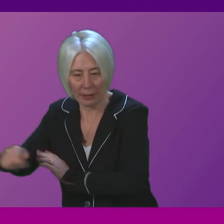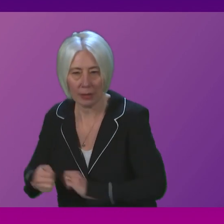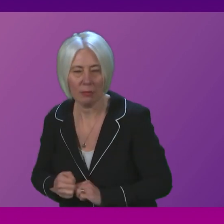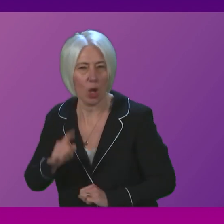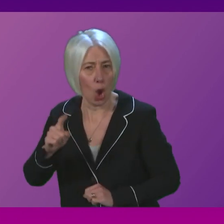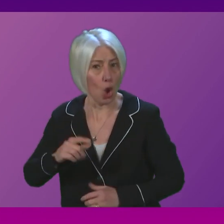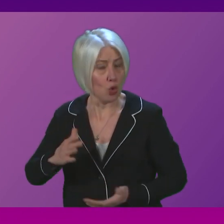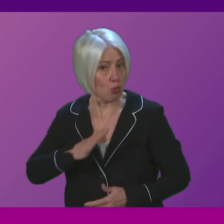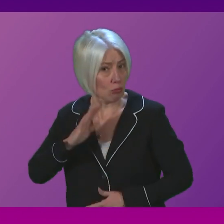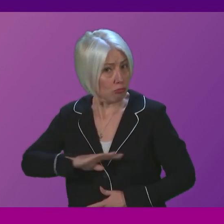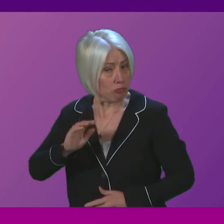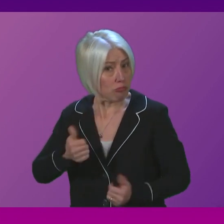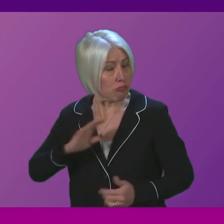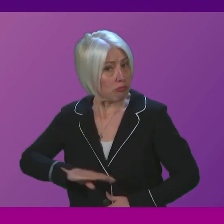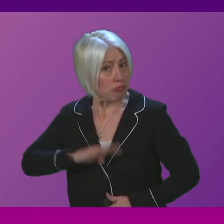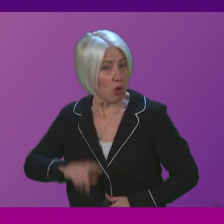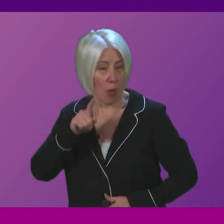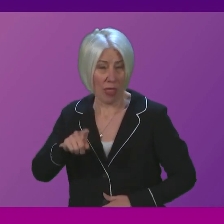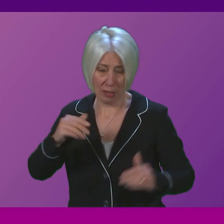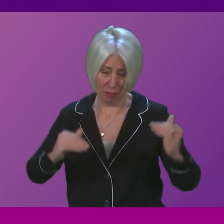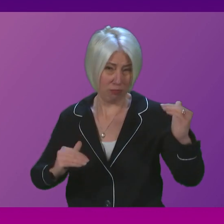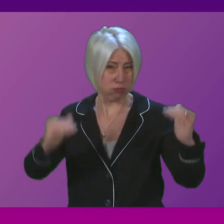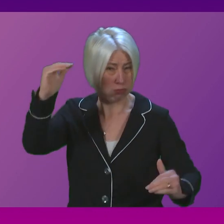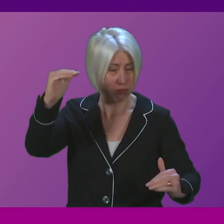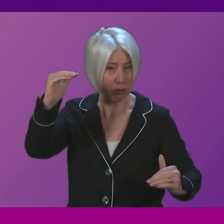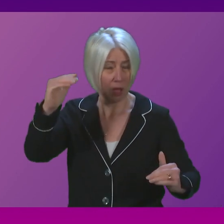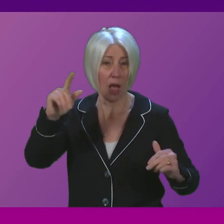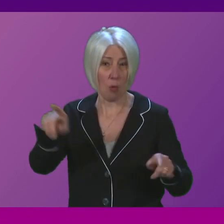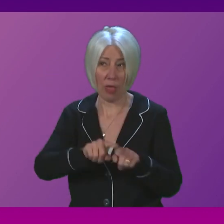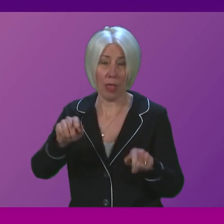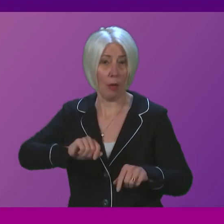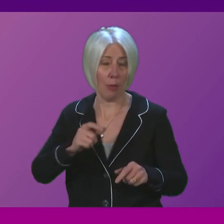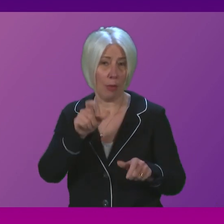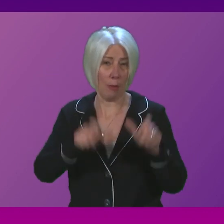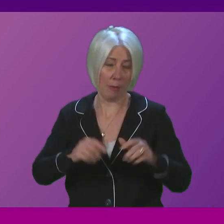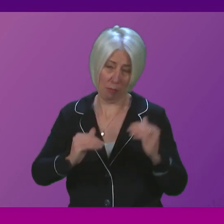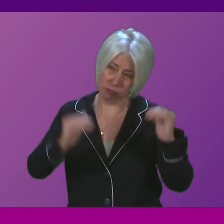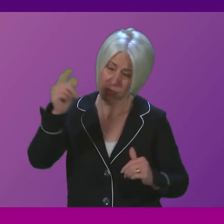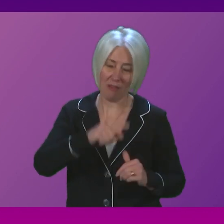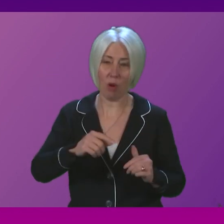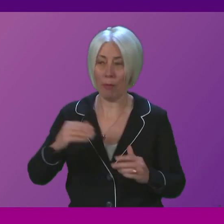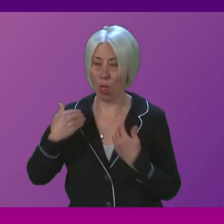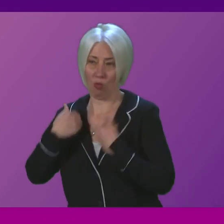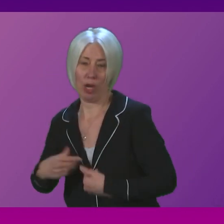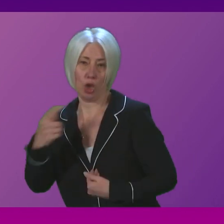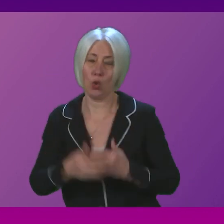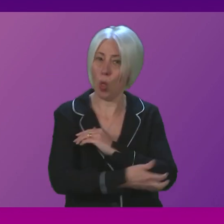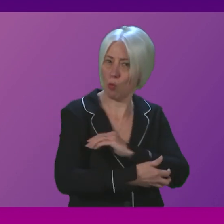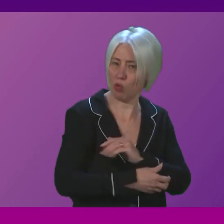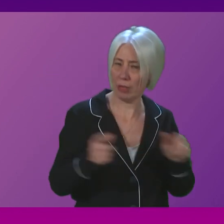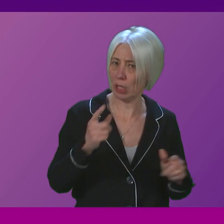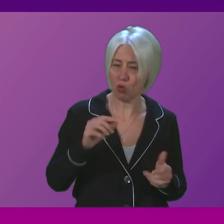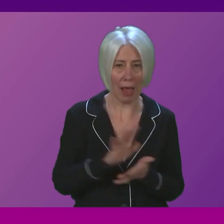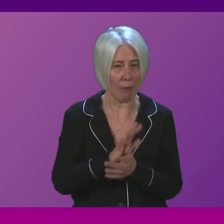level of disparity in health outcomes between Scotland's richest and poorest? And if not, what is the Scottish Government